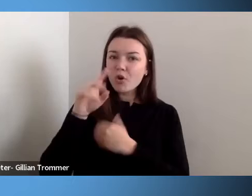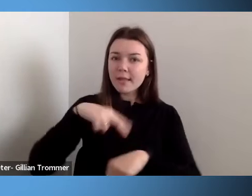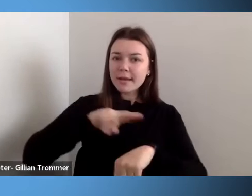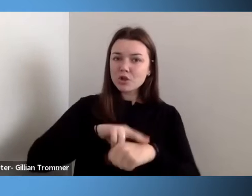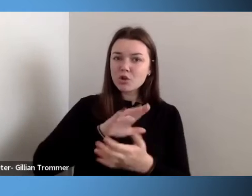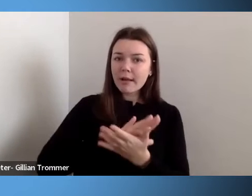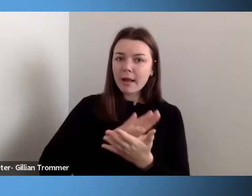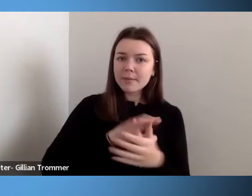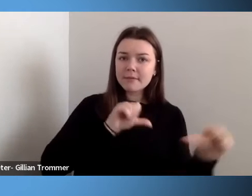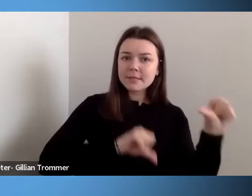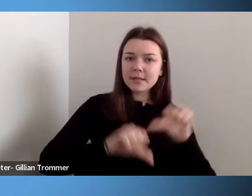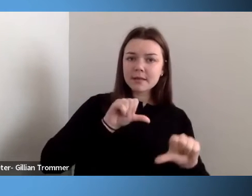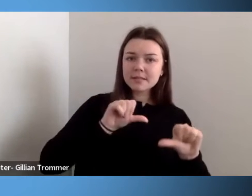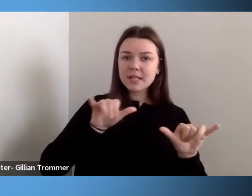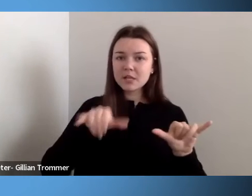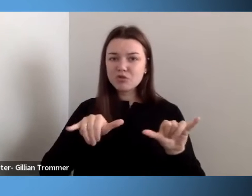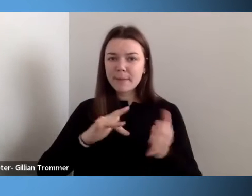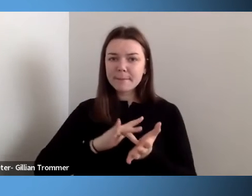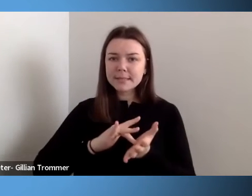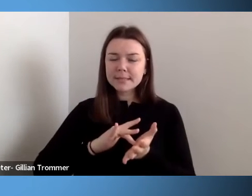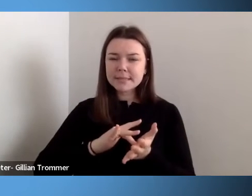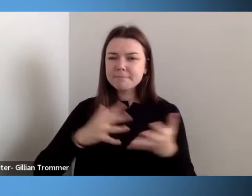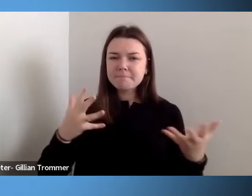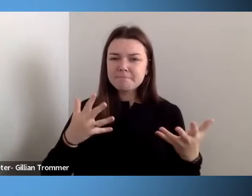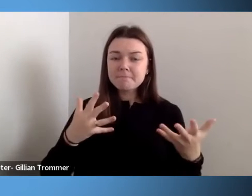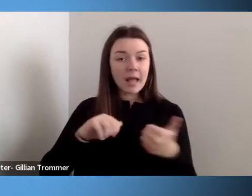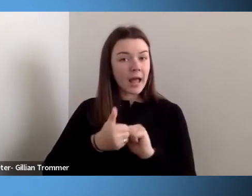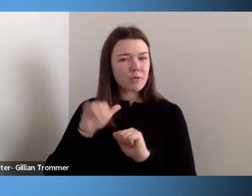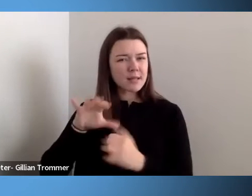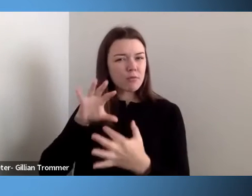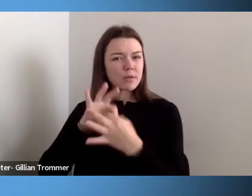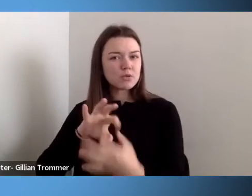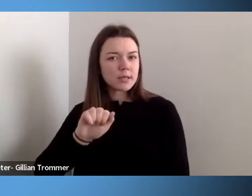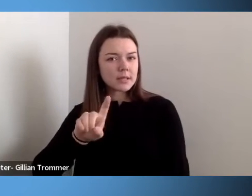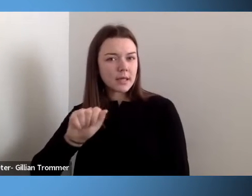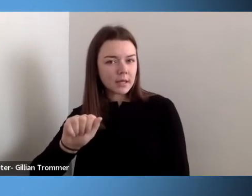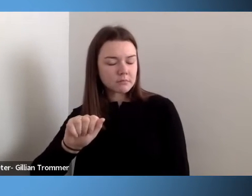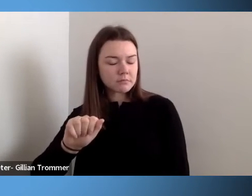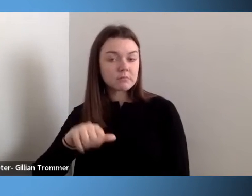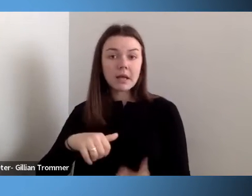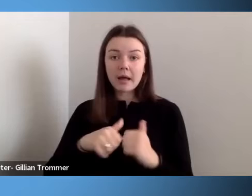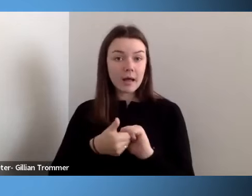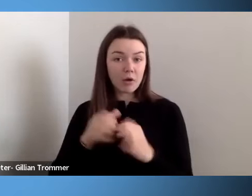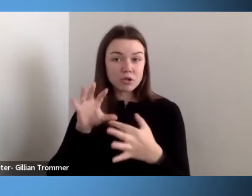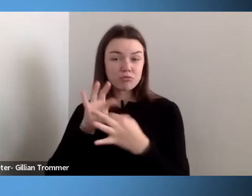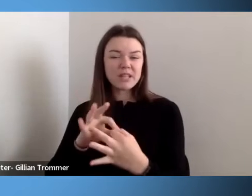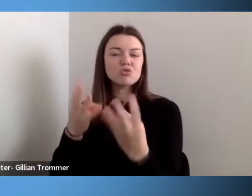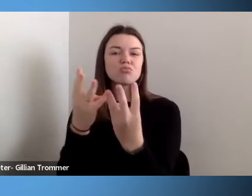Medicine have to do with the ADA and the tearing down of the walls of discrimination?